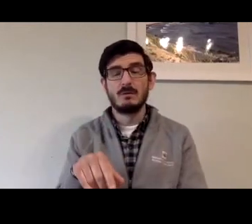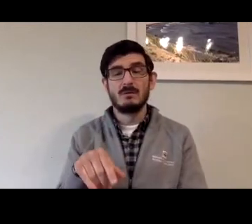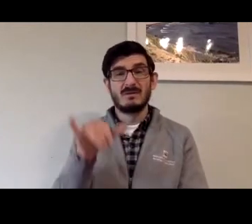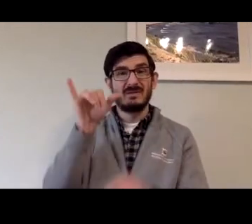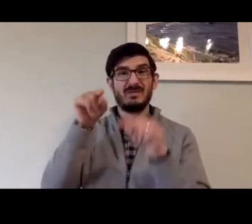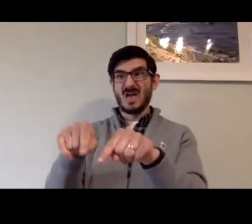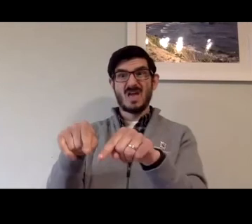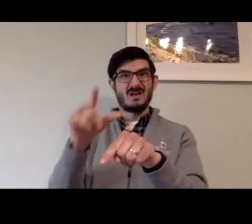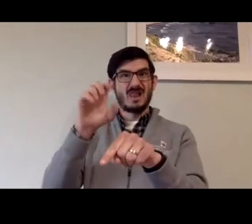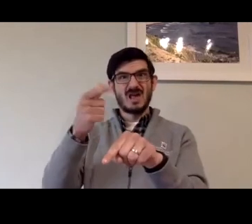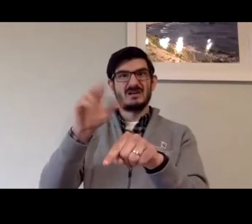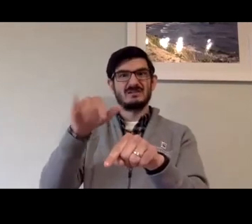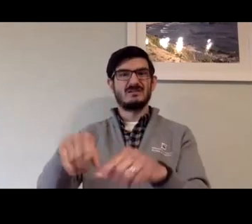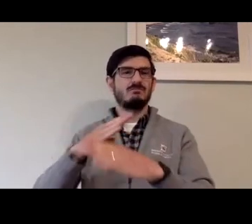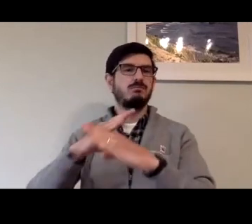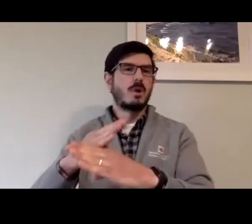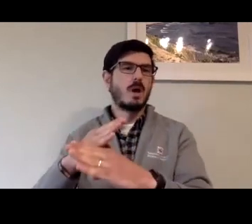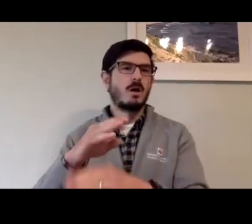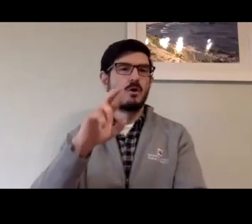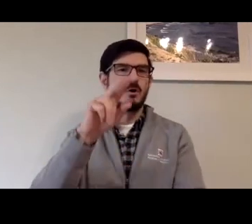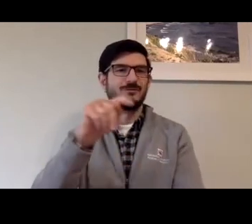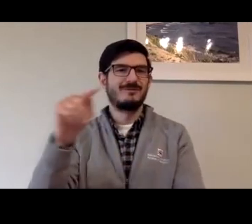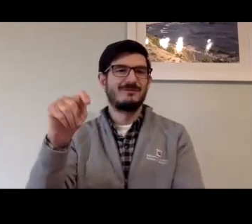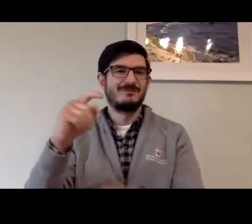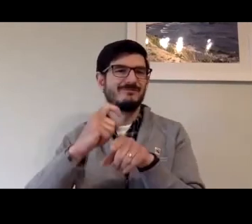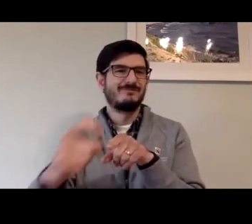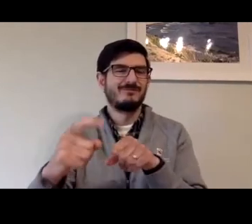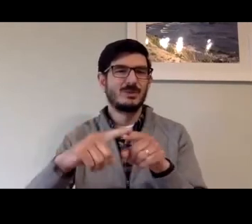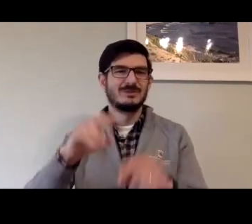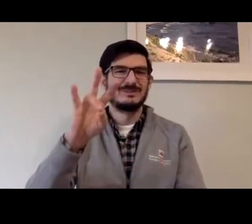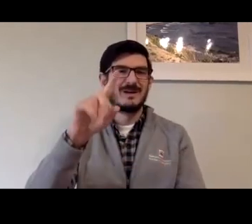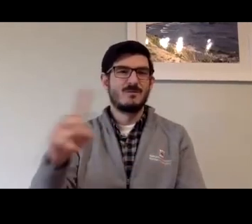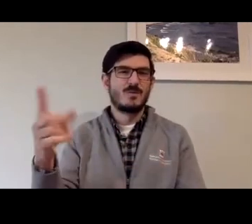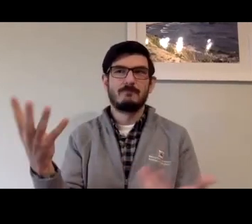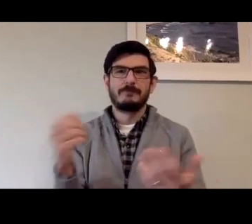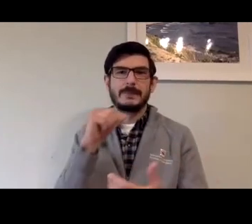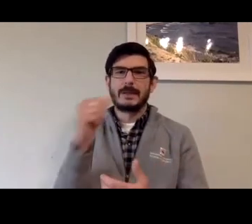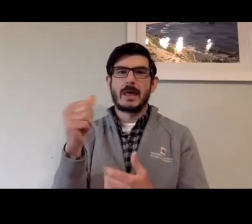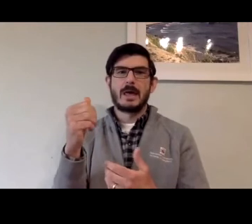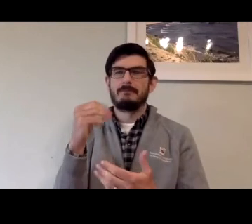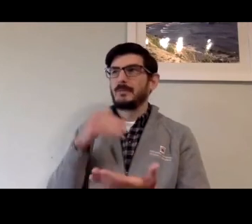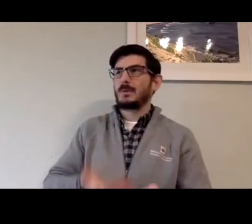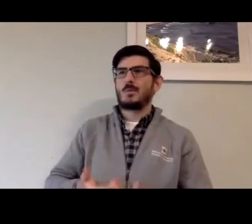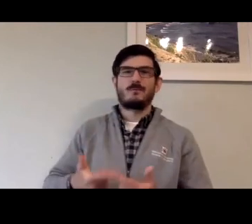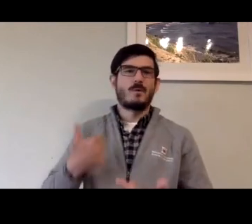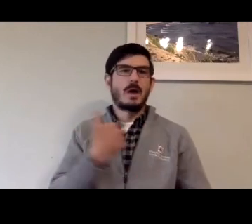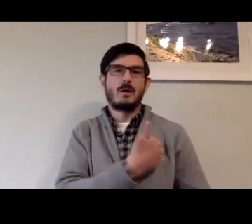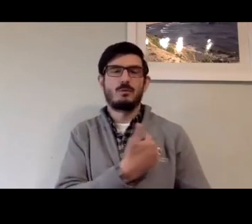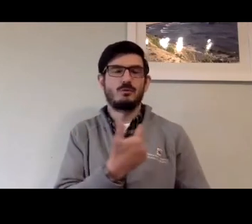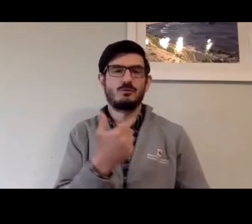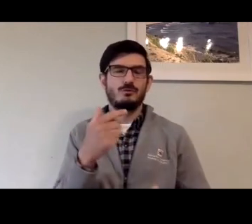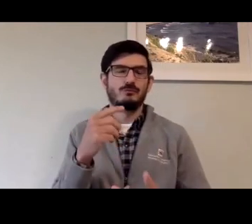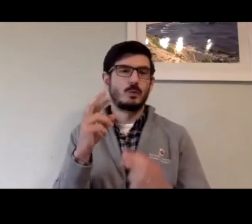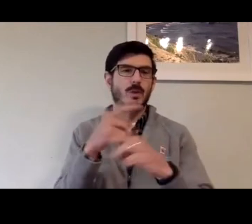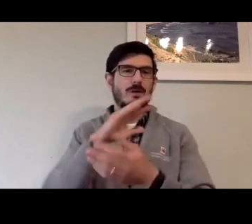that is a legacy holdover. But that holdover is ultimately a barrier to RTT because 7-1